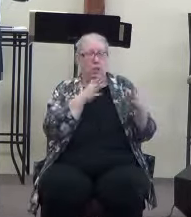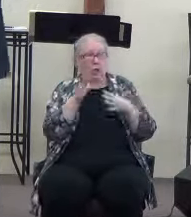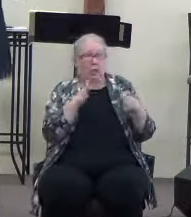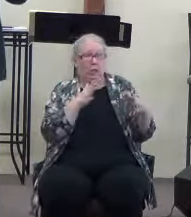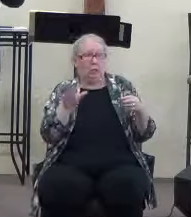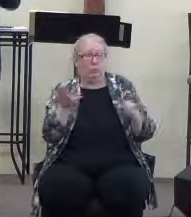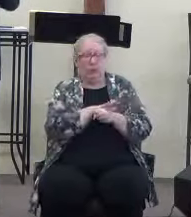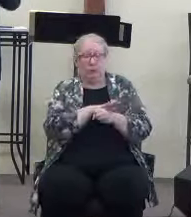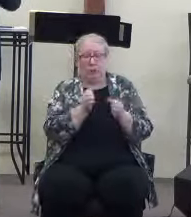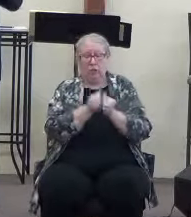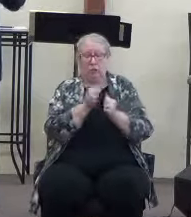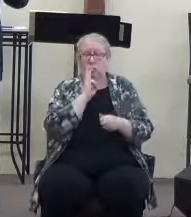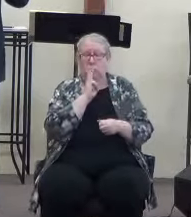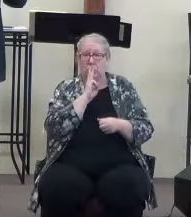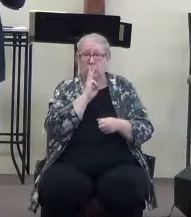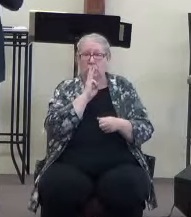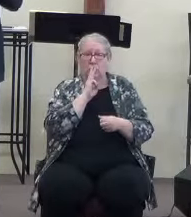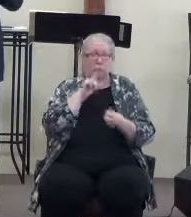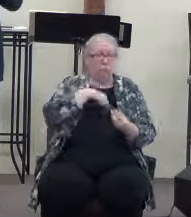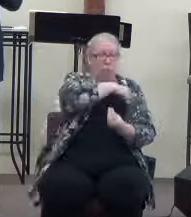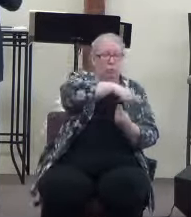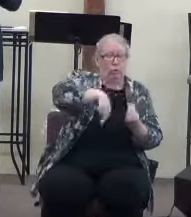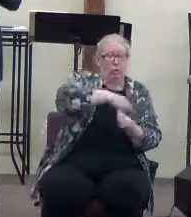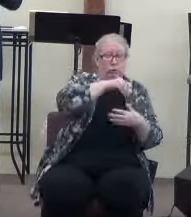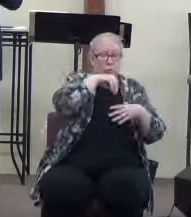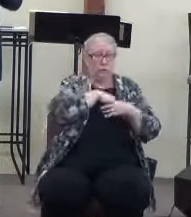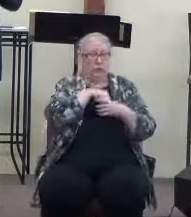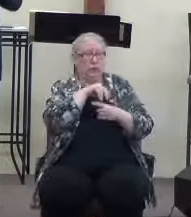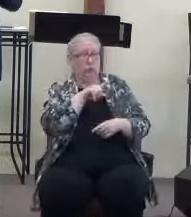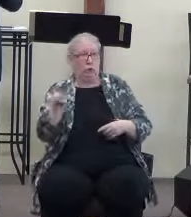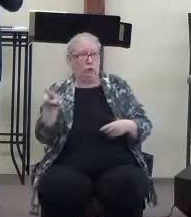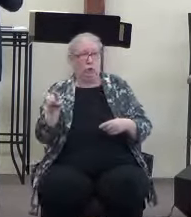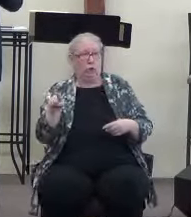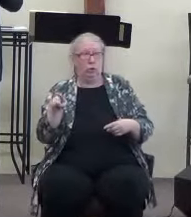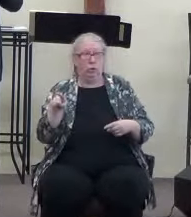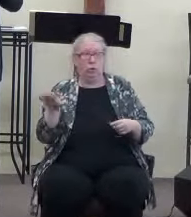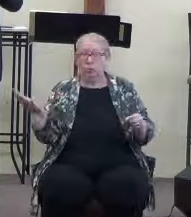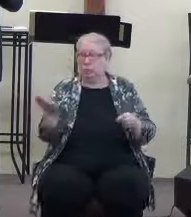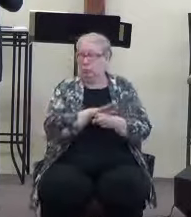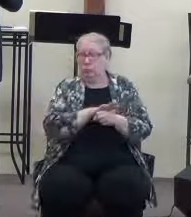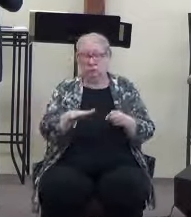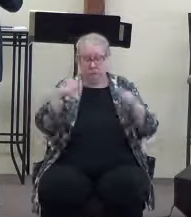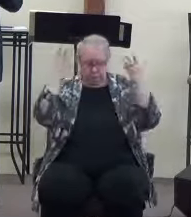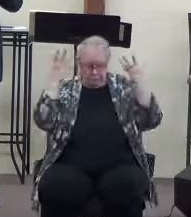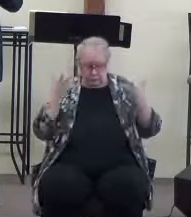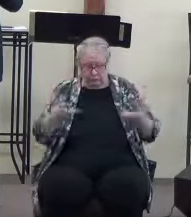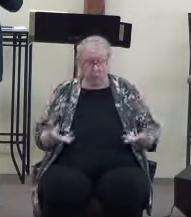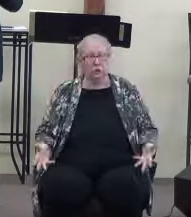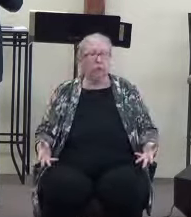And it would be around you. It would be in you. You would be completely immersed in it.